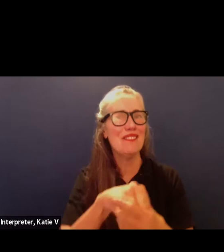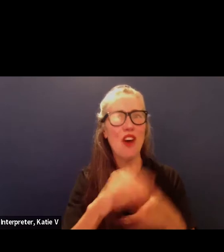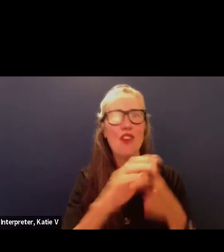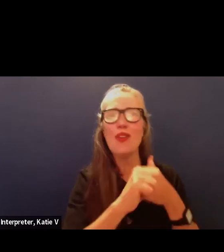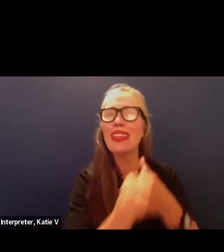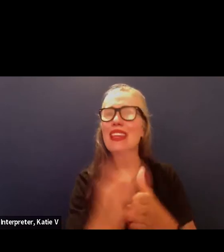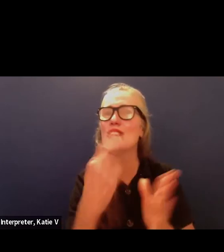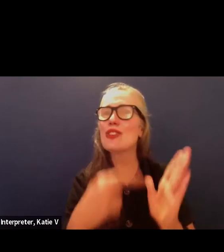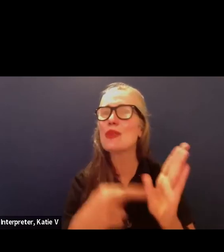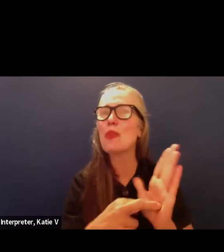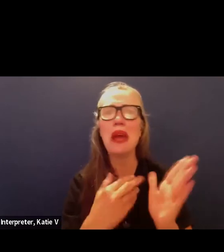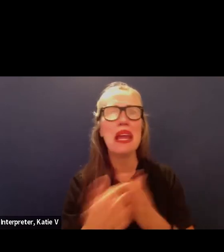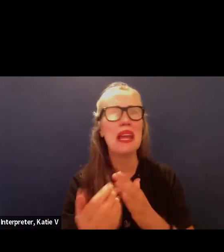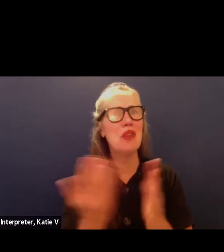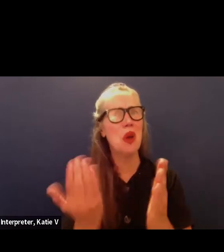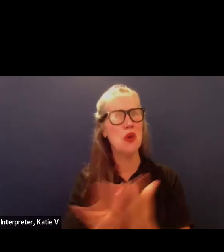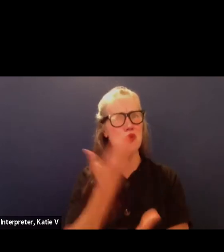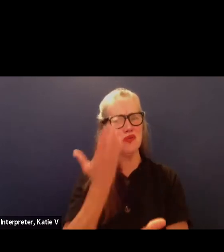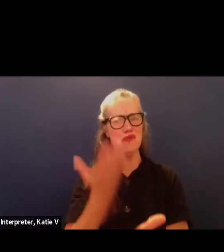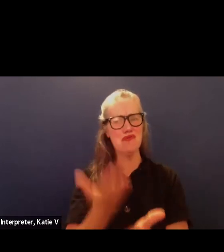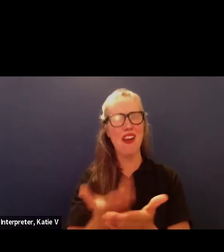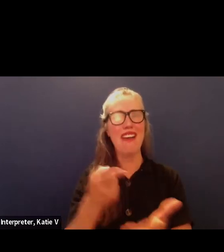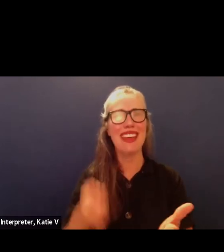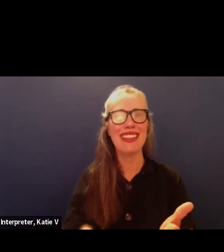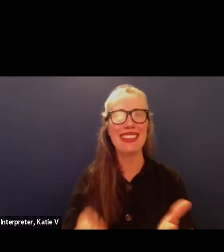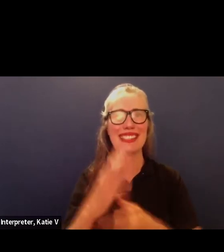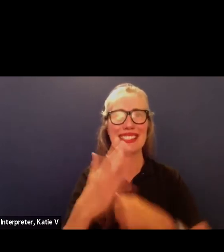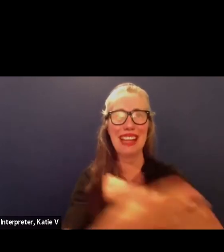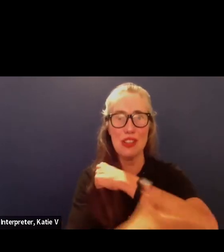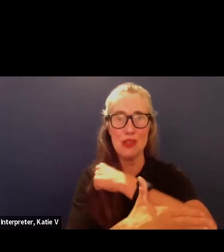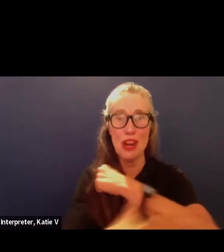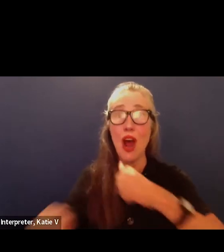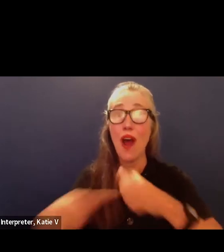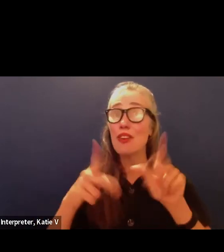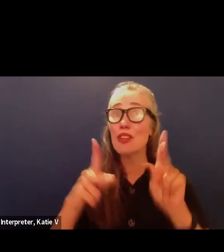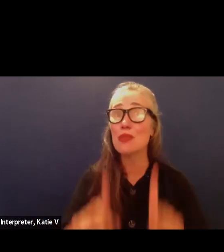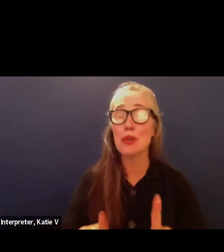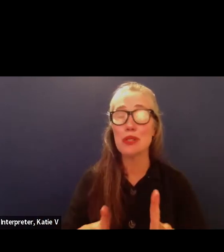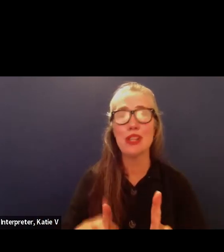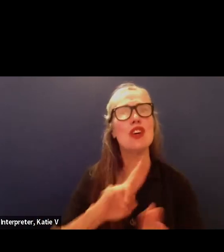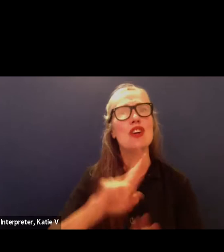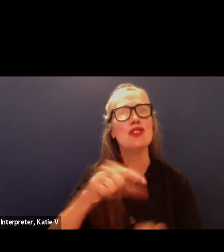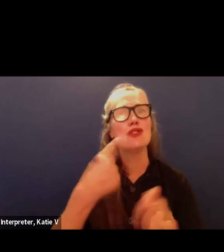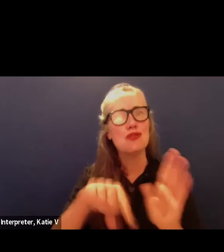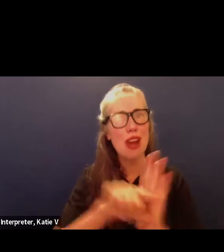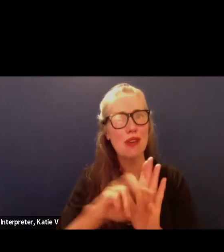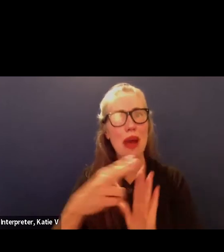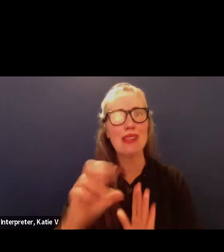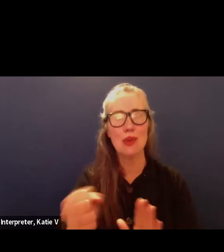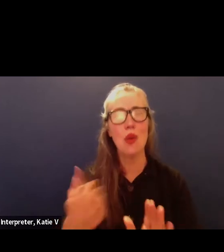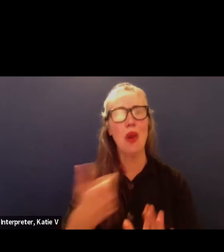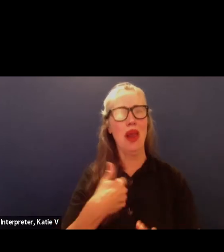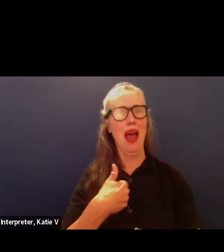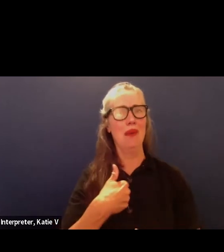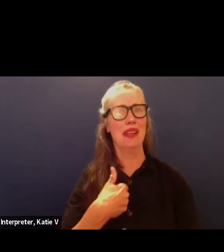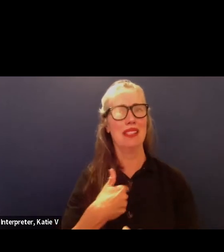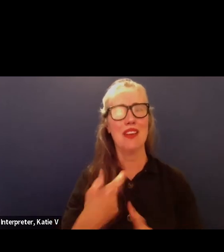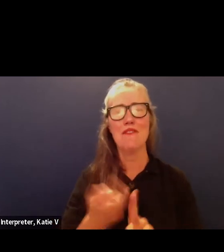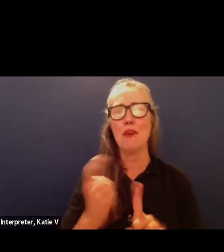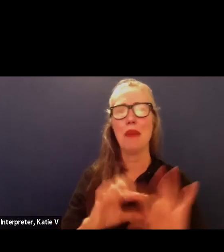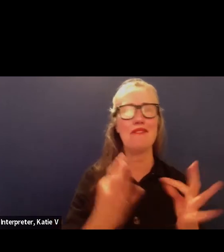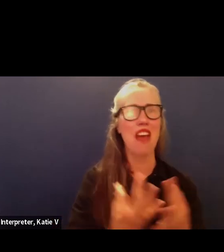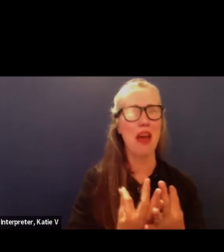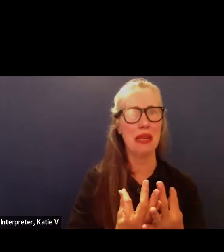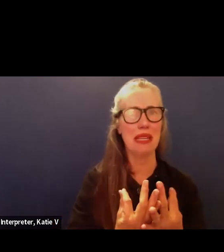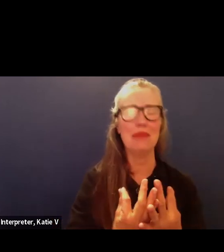country i'm the first one in my family to graduate from high school and college this would not be possible without the support i received from mentors